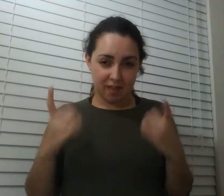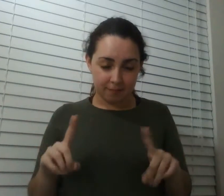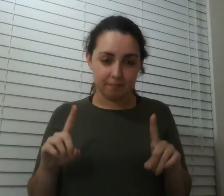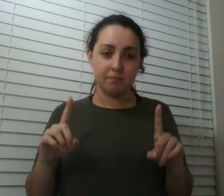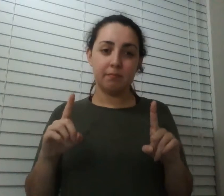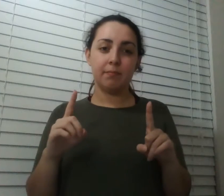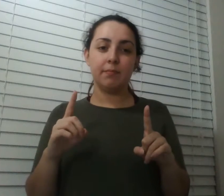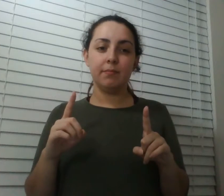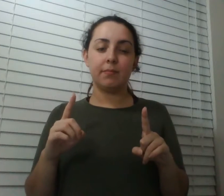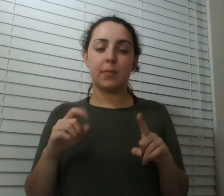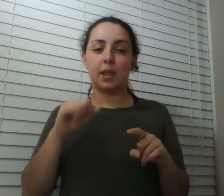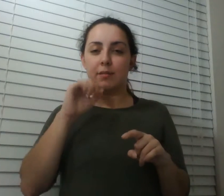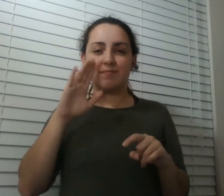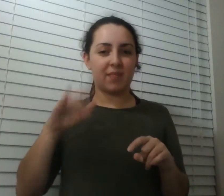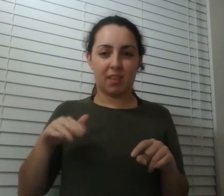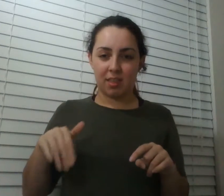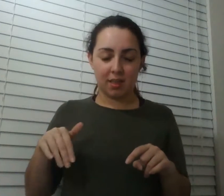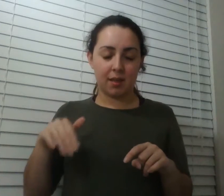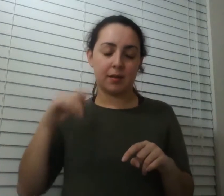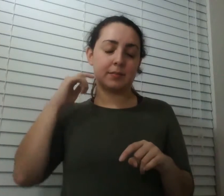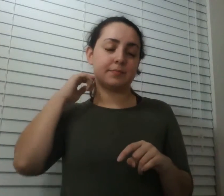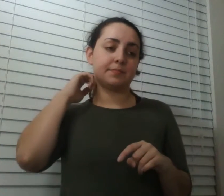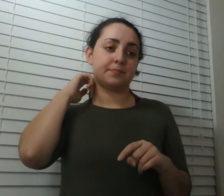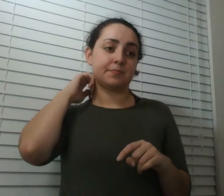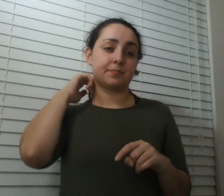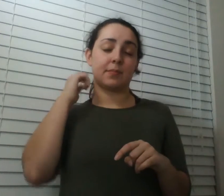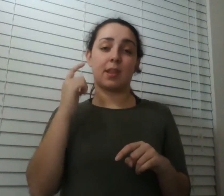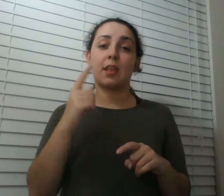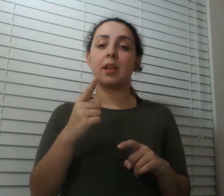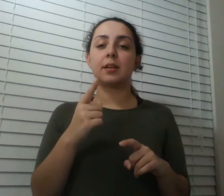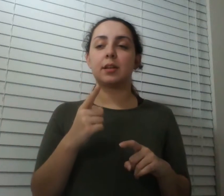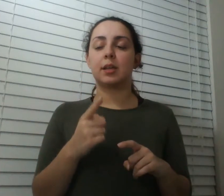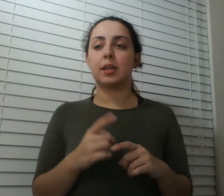it has to be dr lafage would have i think said this as well